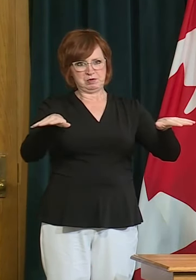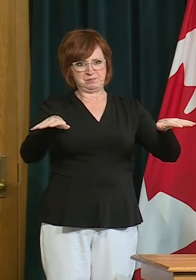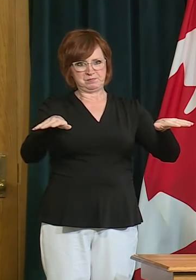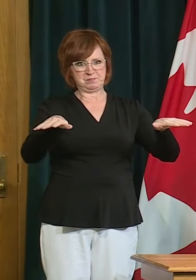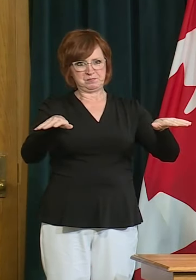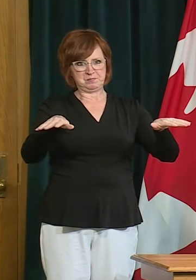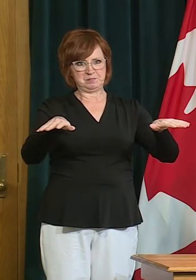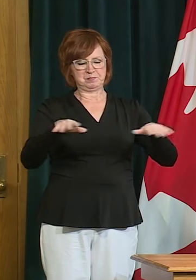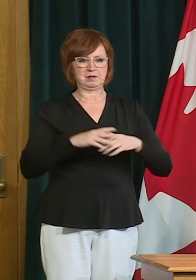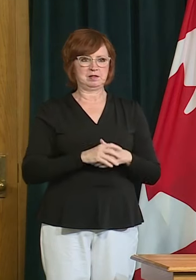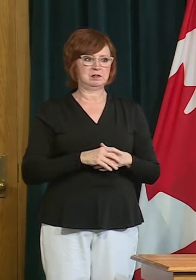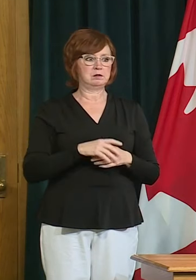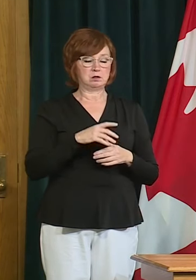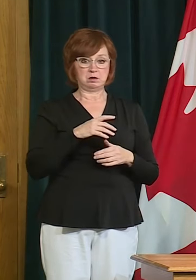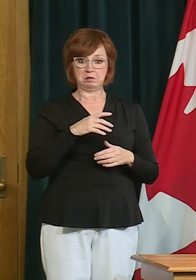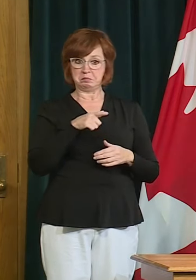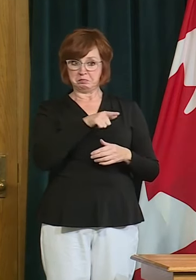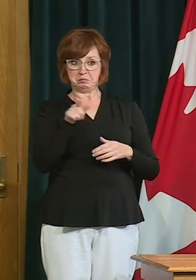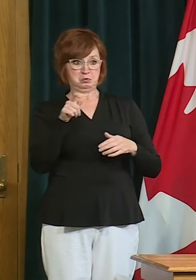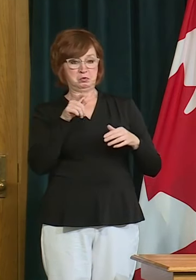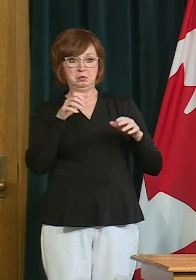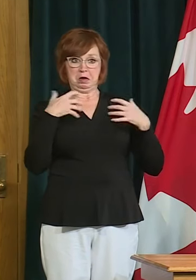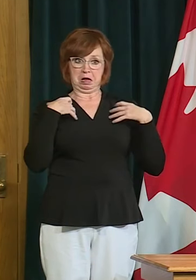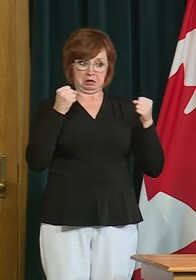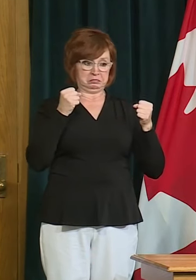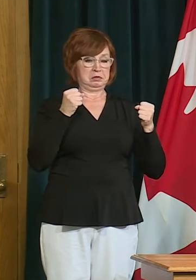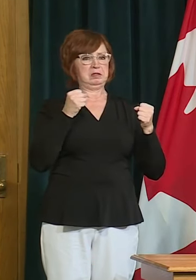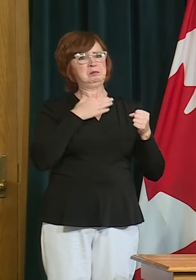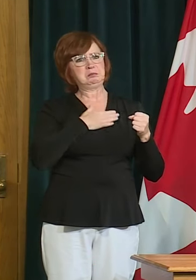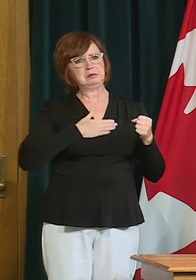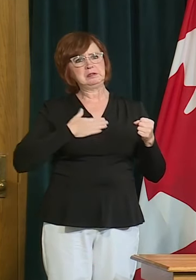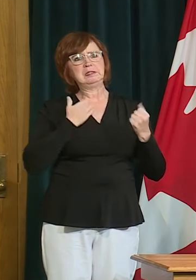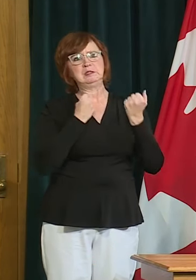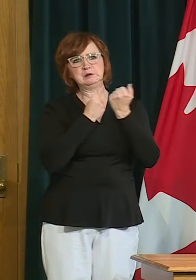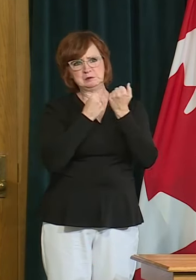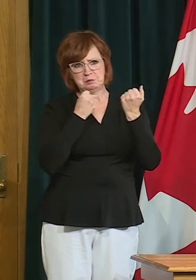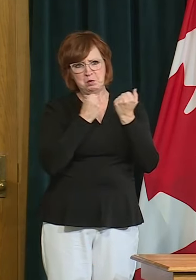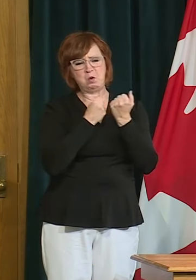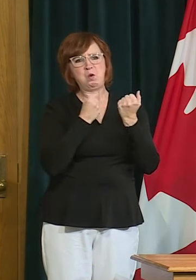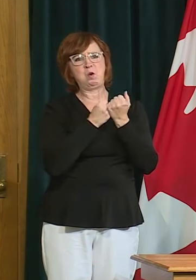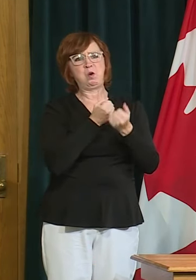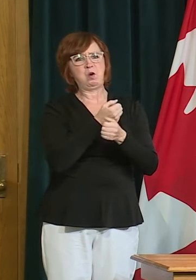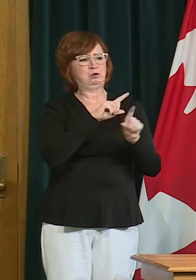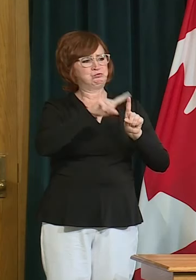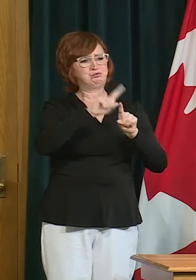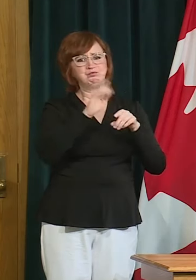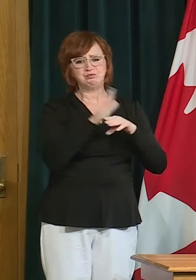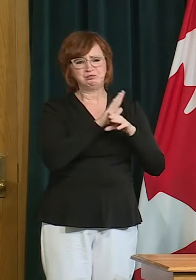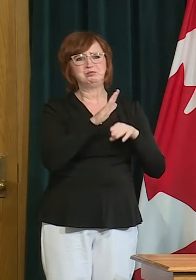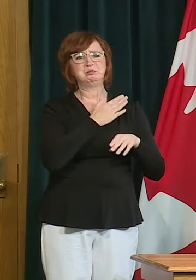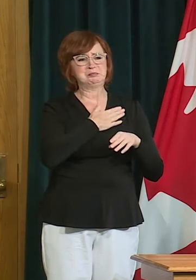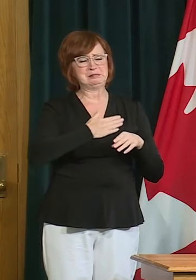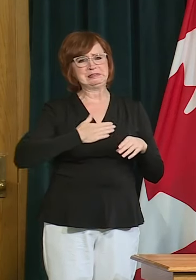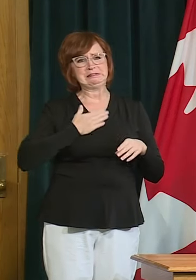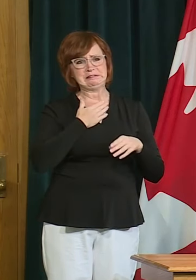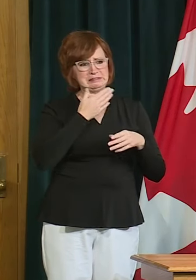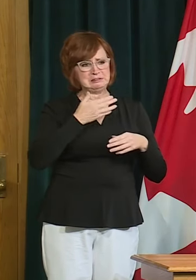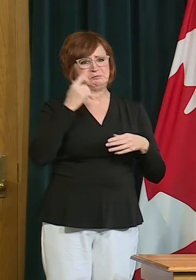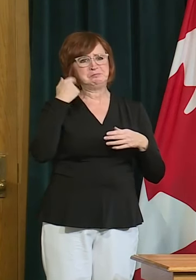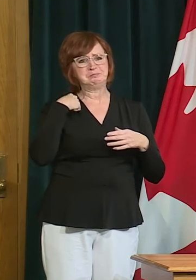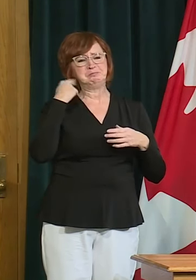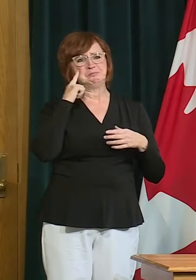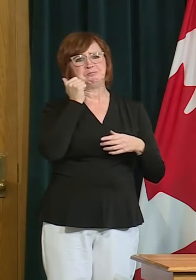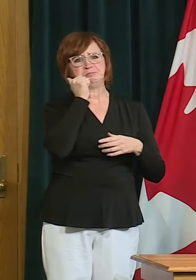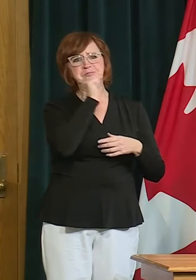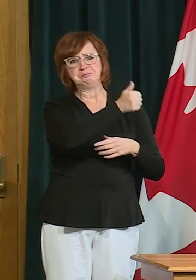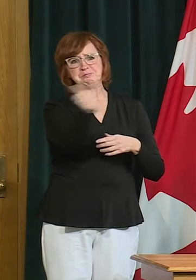please go out and support a local business. Over the past few weeks together we have proven that we can do